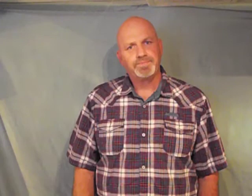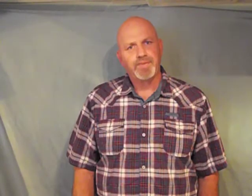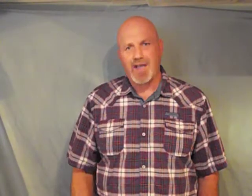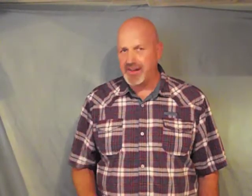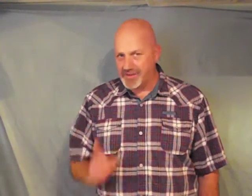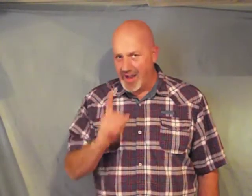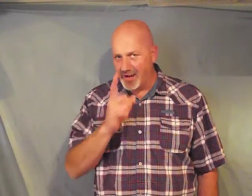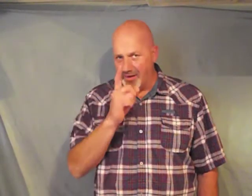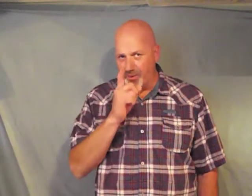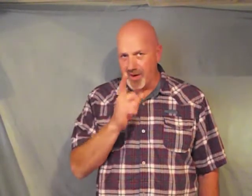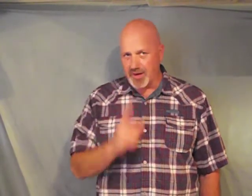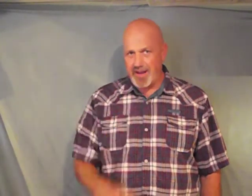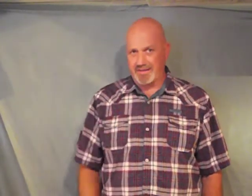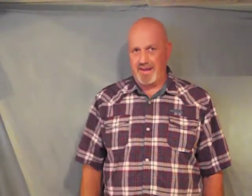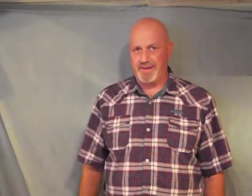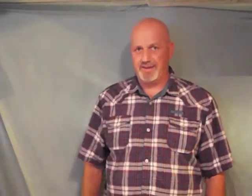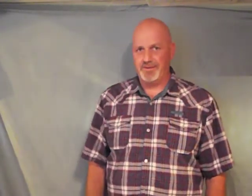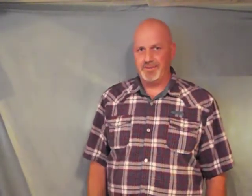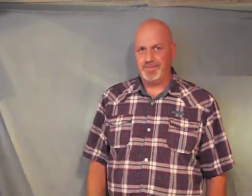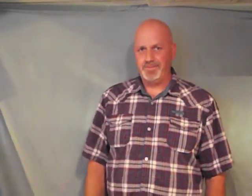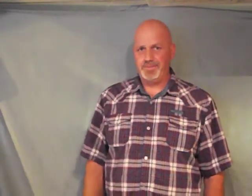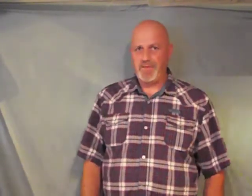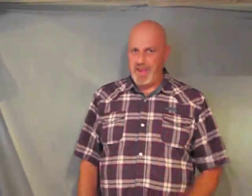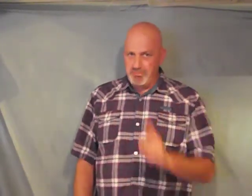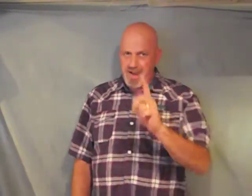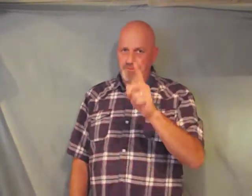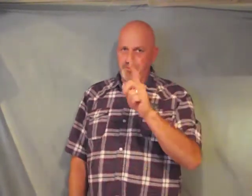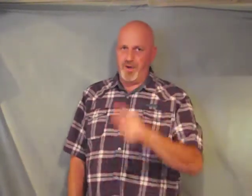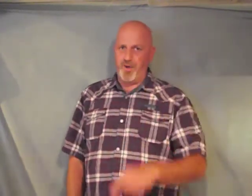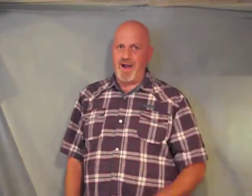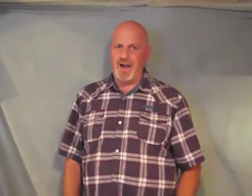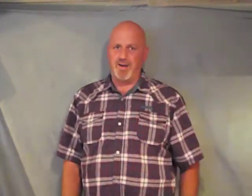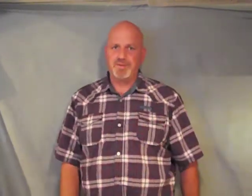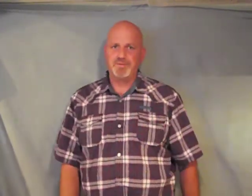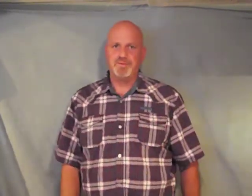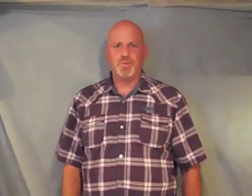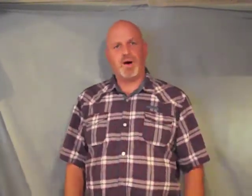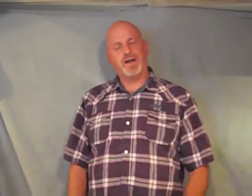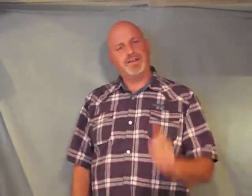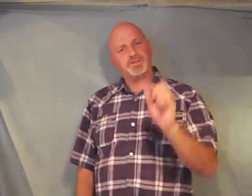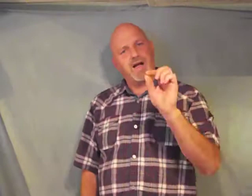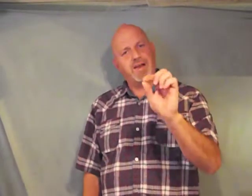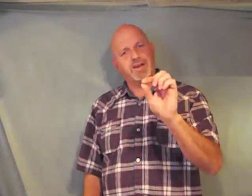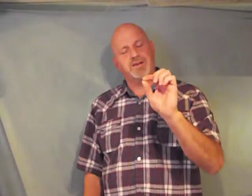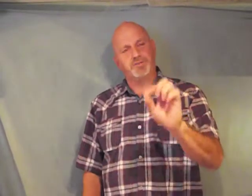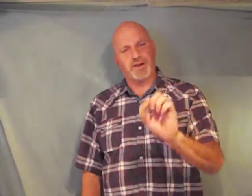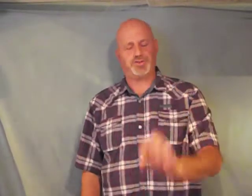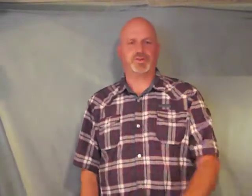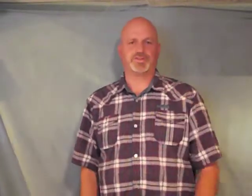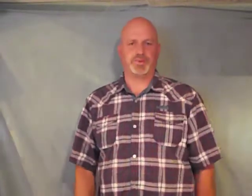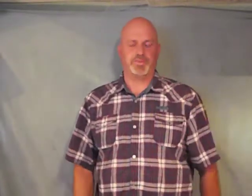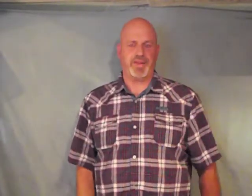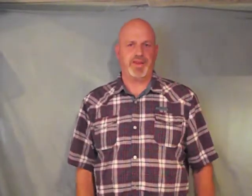God's not going to work like that he might for a while while he's trying to convict you of some things